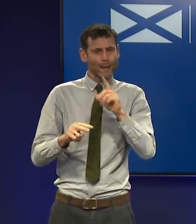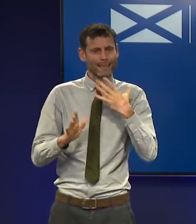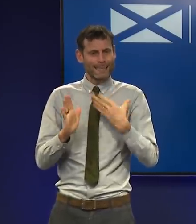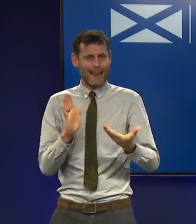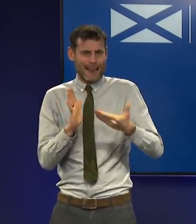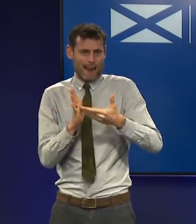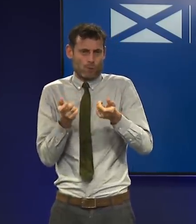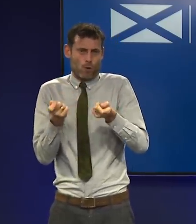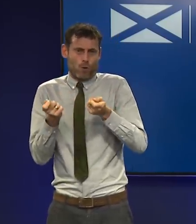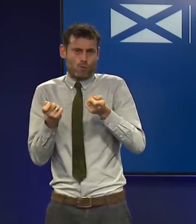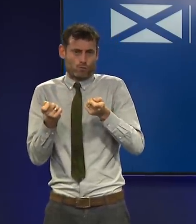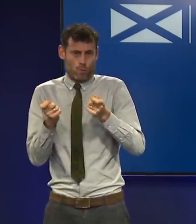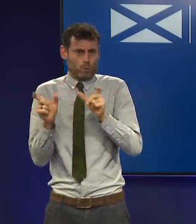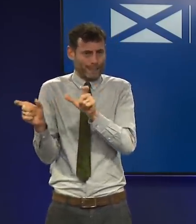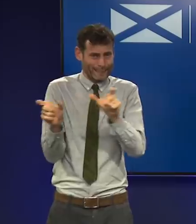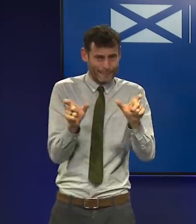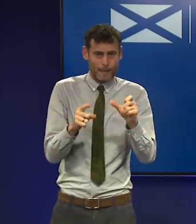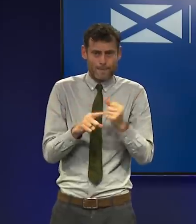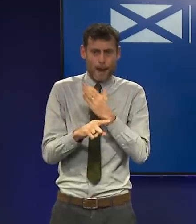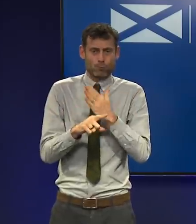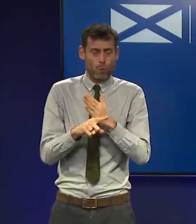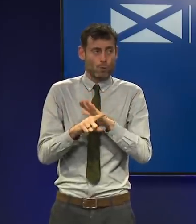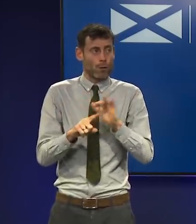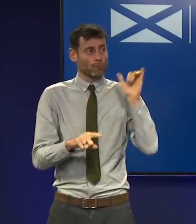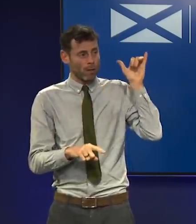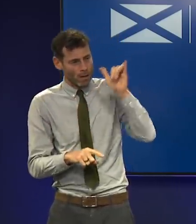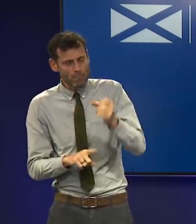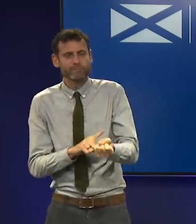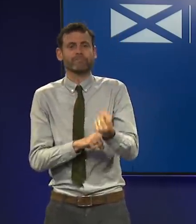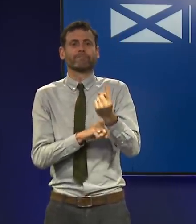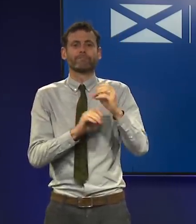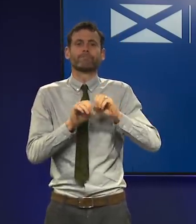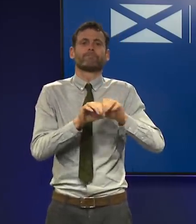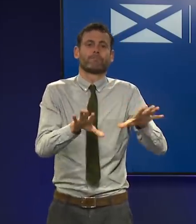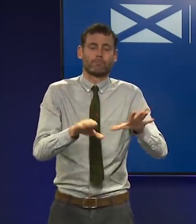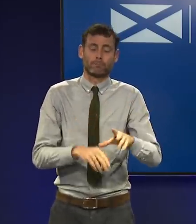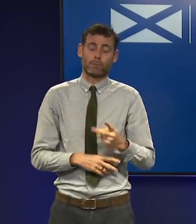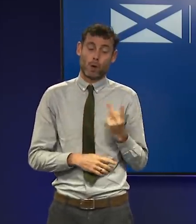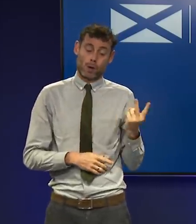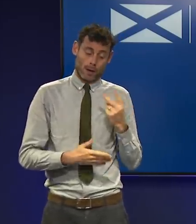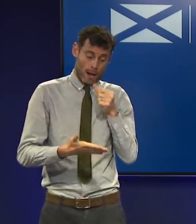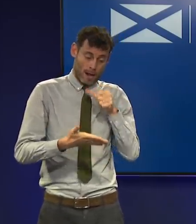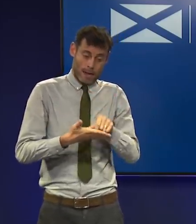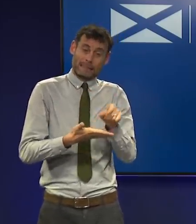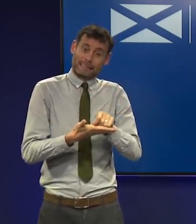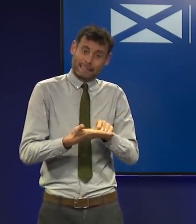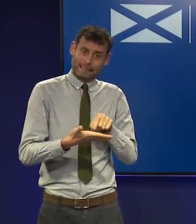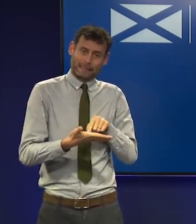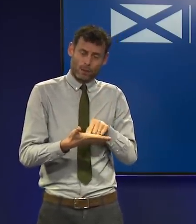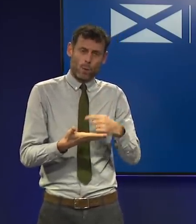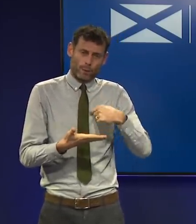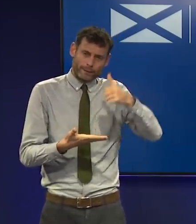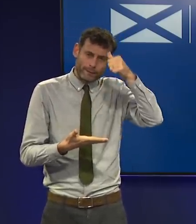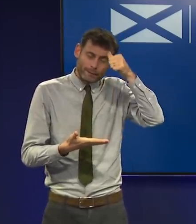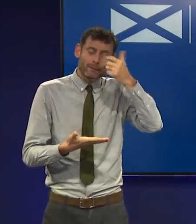consider and how we work together to tackle this new risk. Mark Drakeford and I are also conscious of the very real